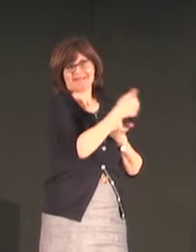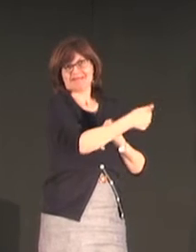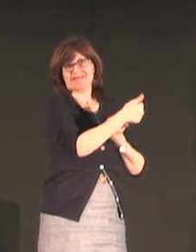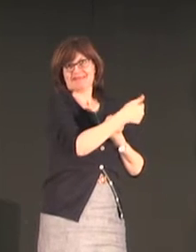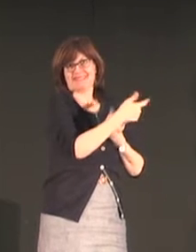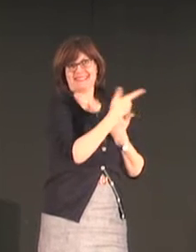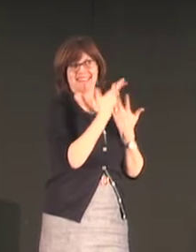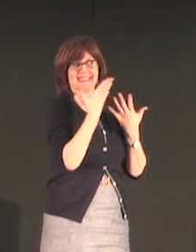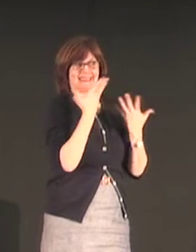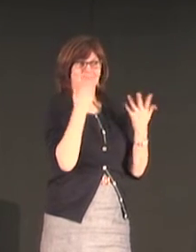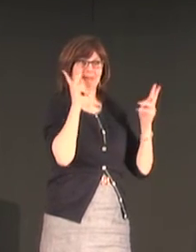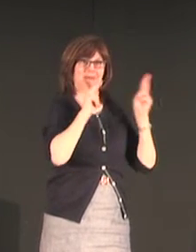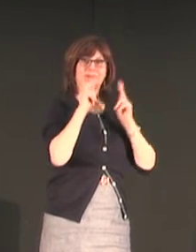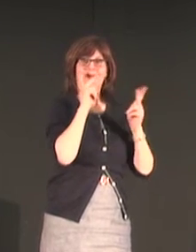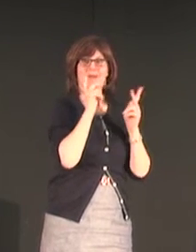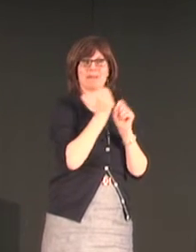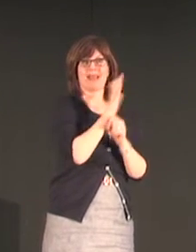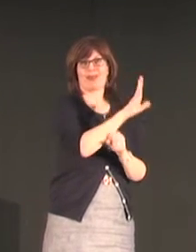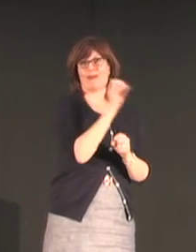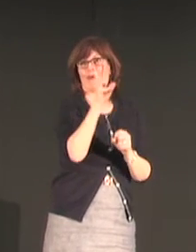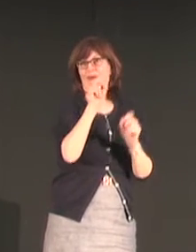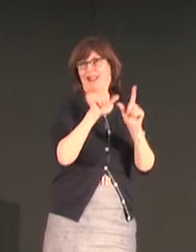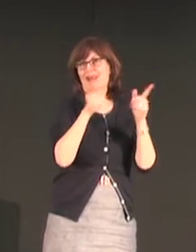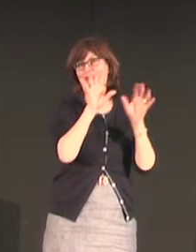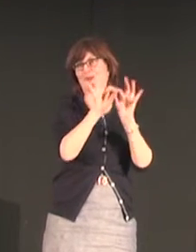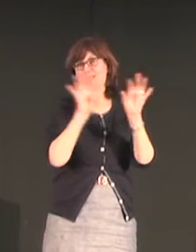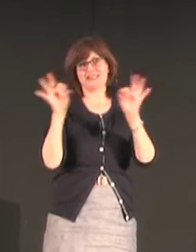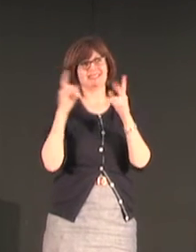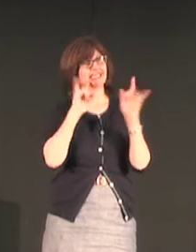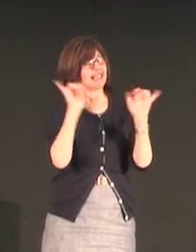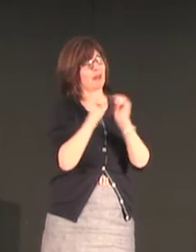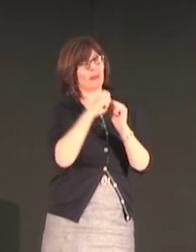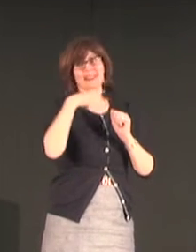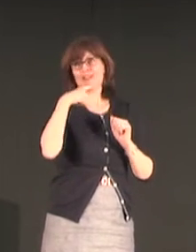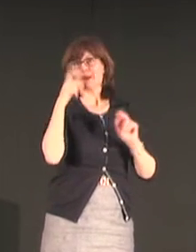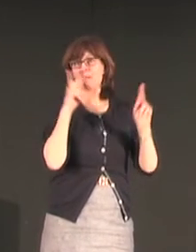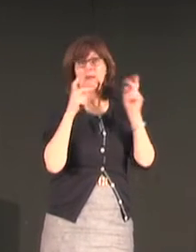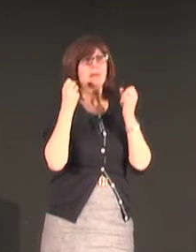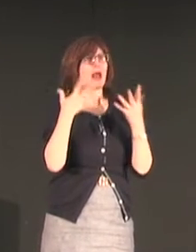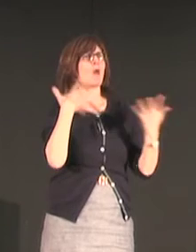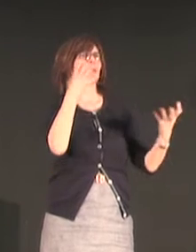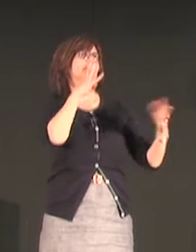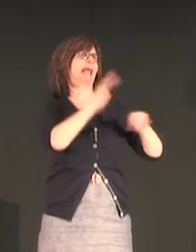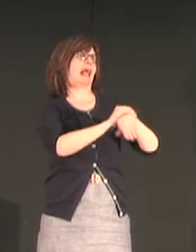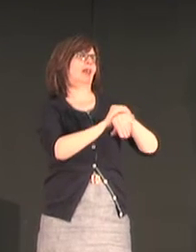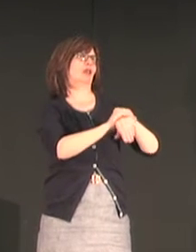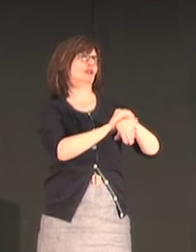you know you can't criticize them for wanting to make their own language choices as we all do